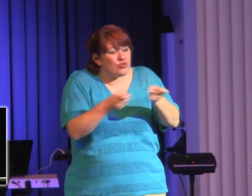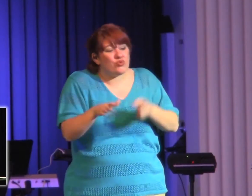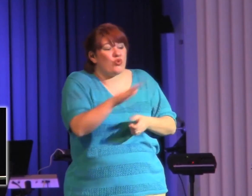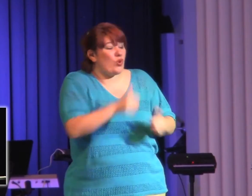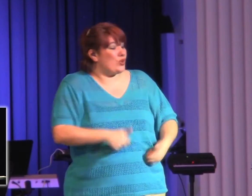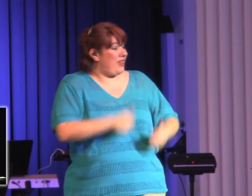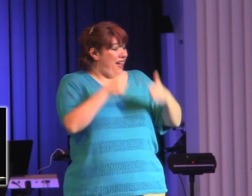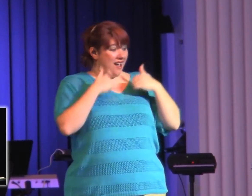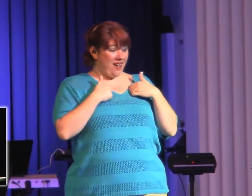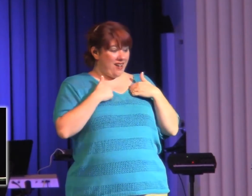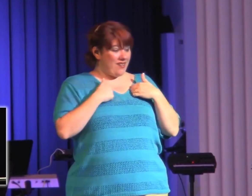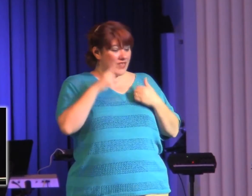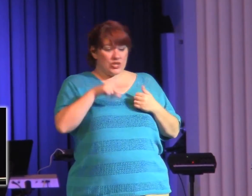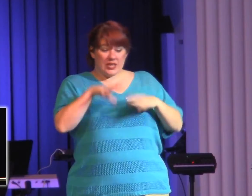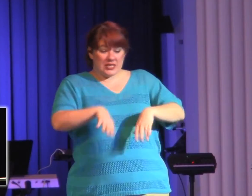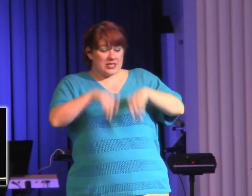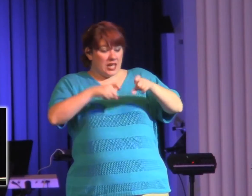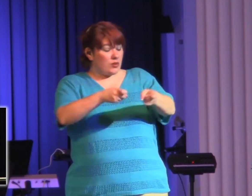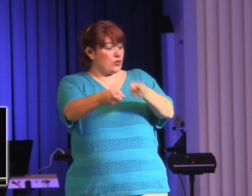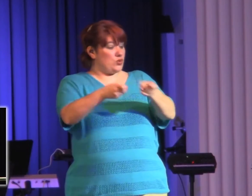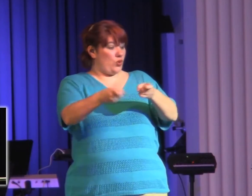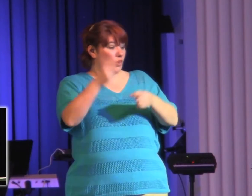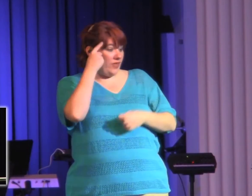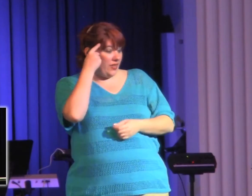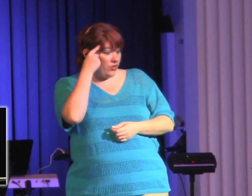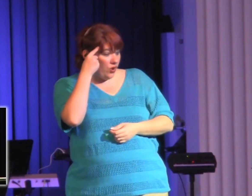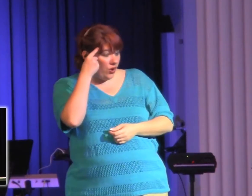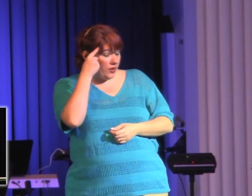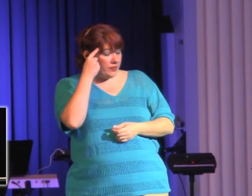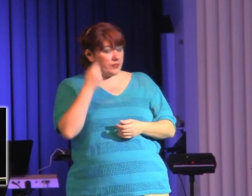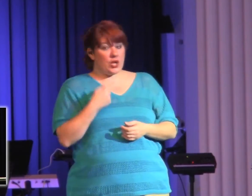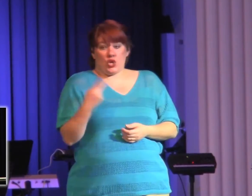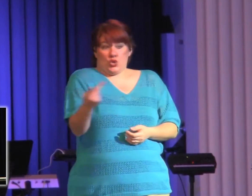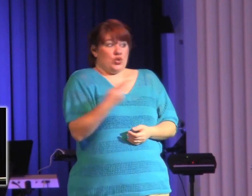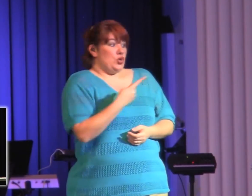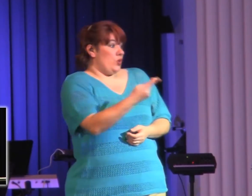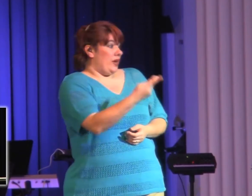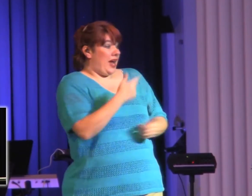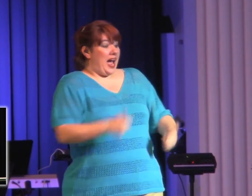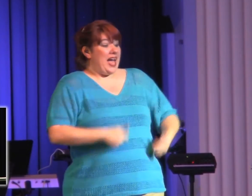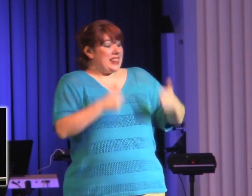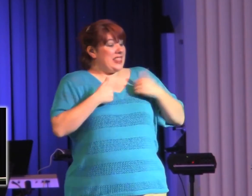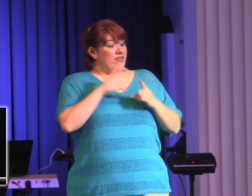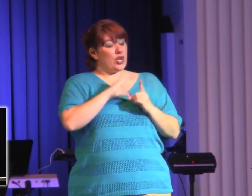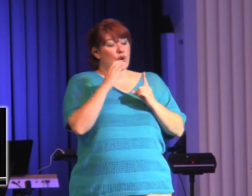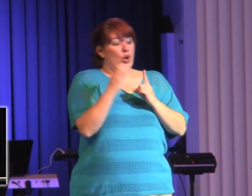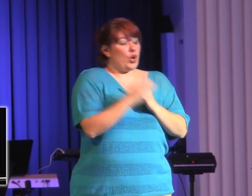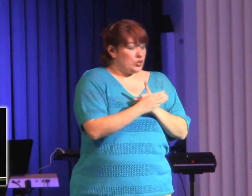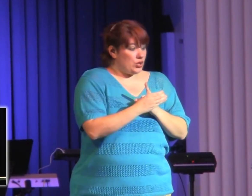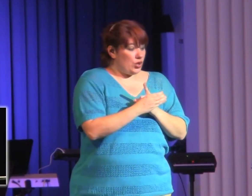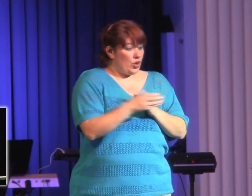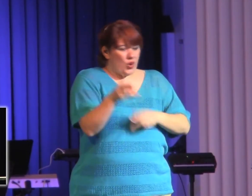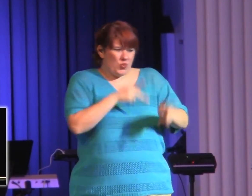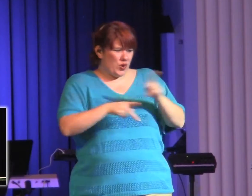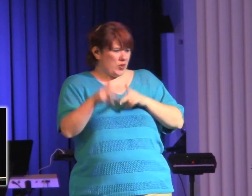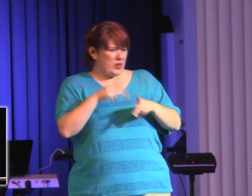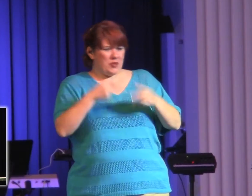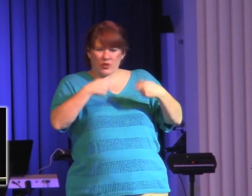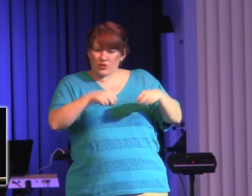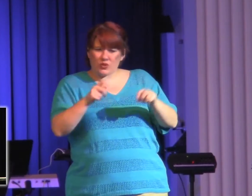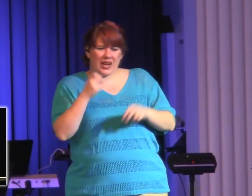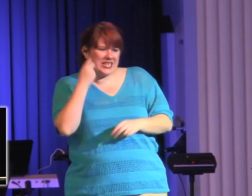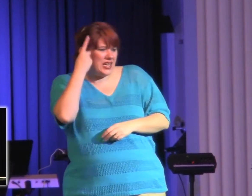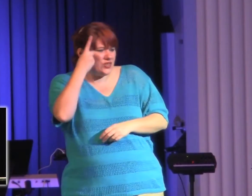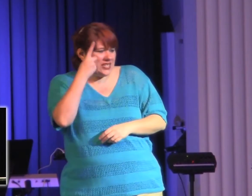I live in a culture, and we live in a culture where people are trying to identify who they are sexually, and instead of just understanding